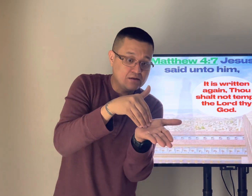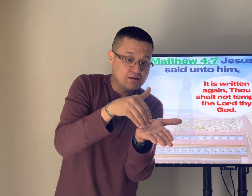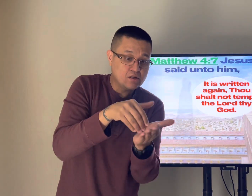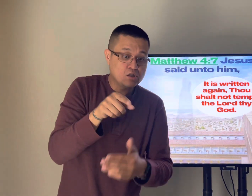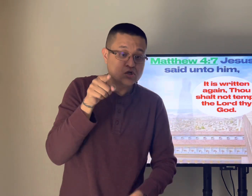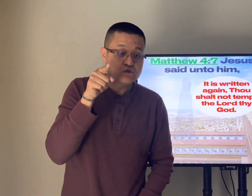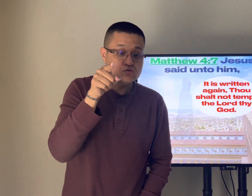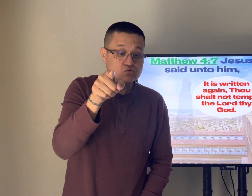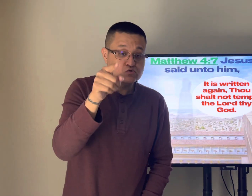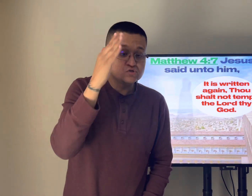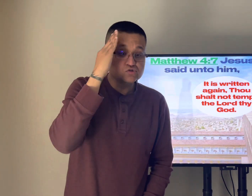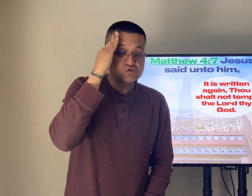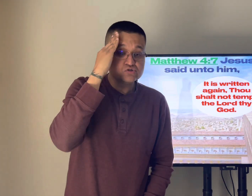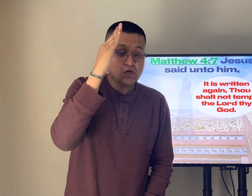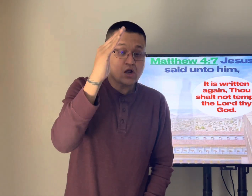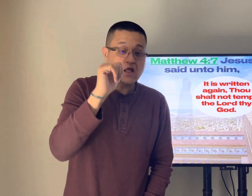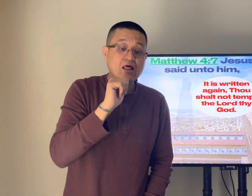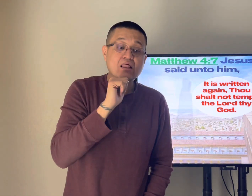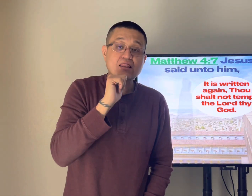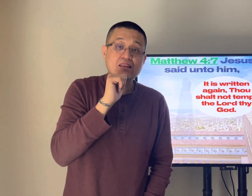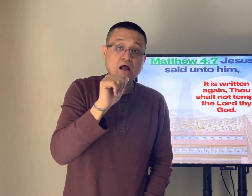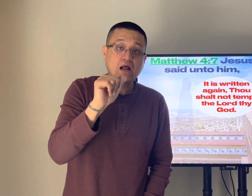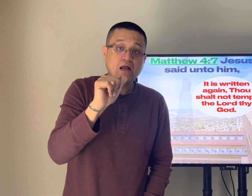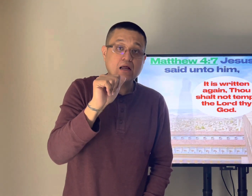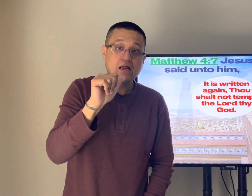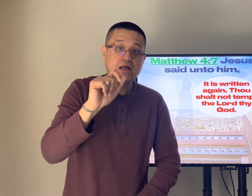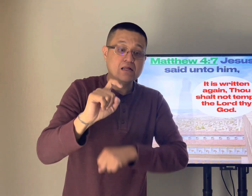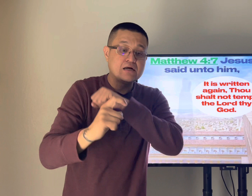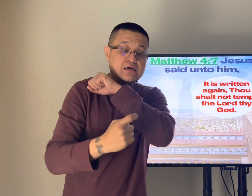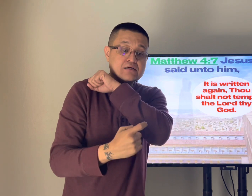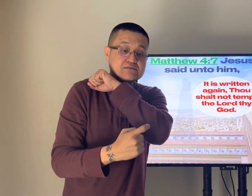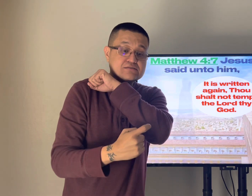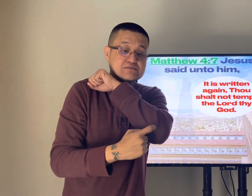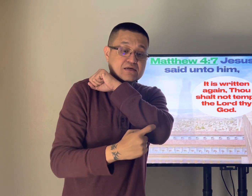again thou shall not tempt